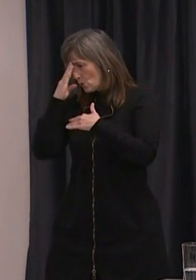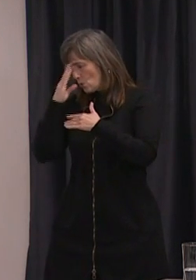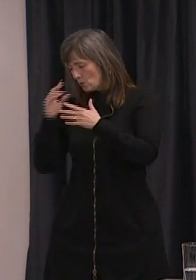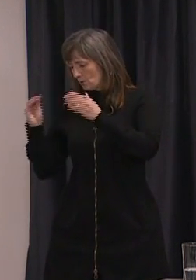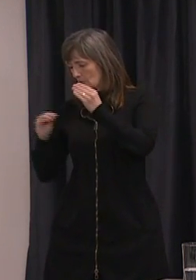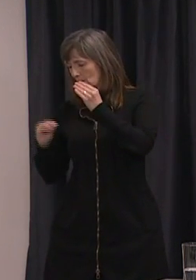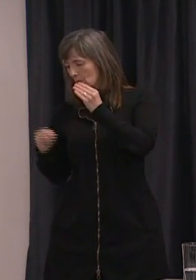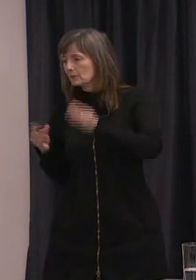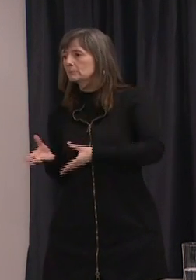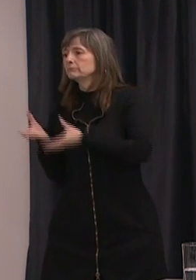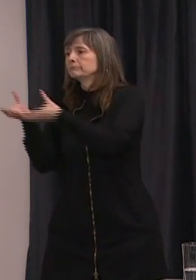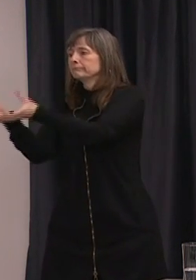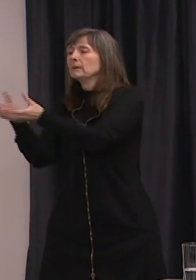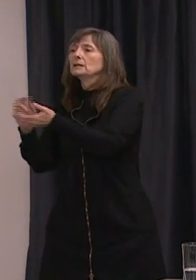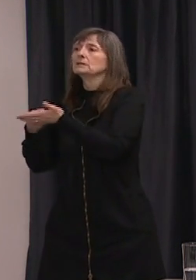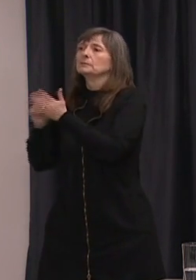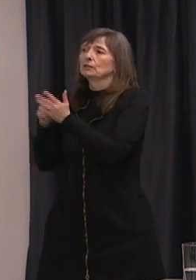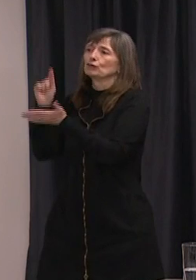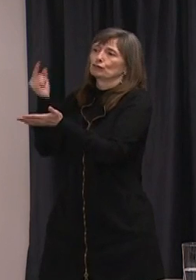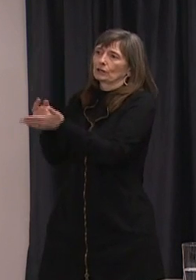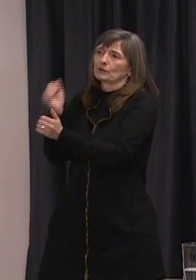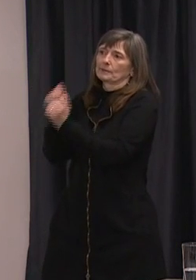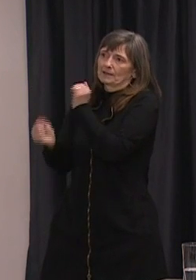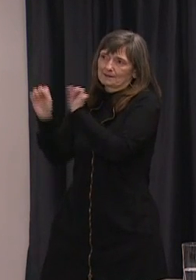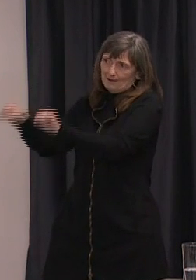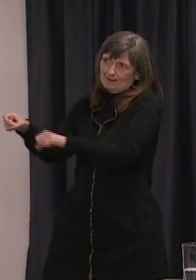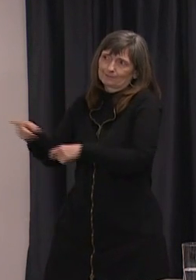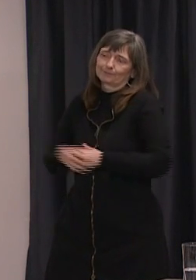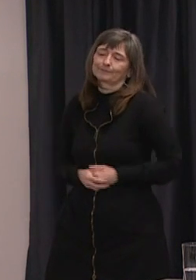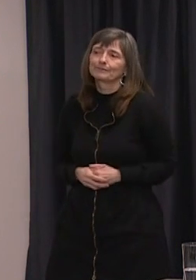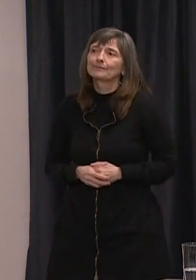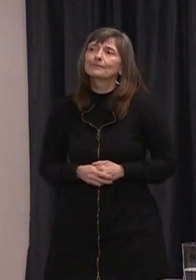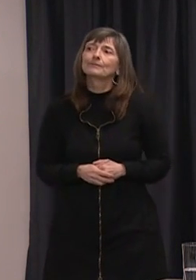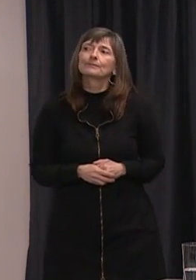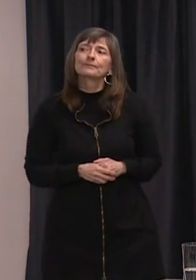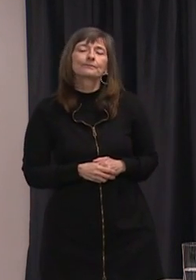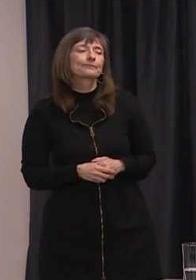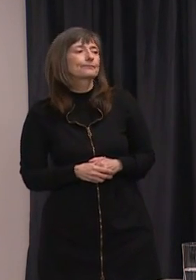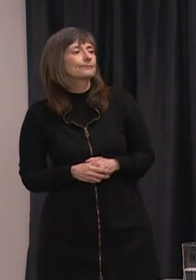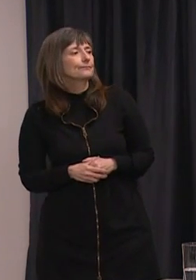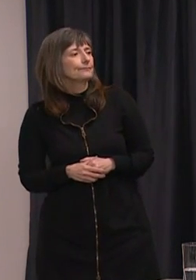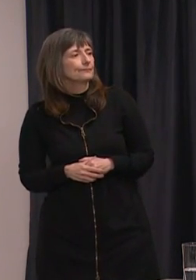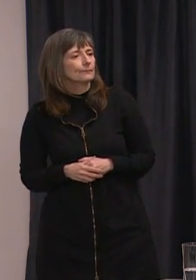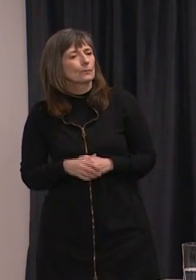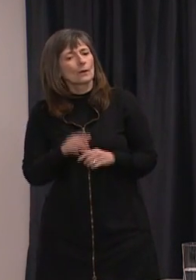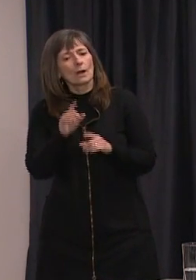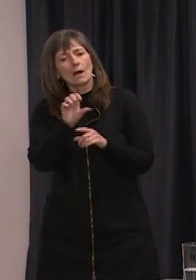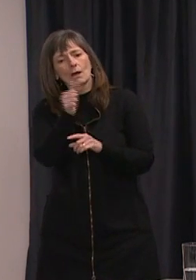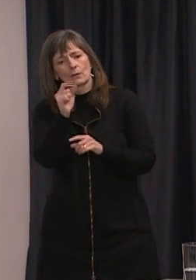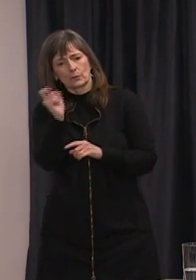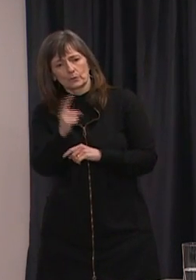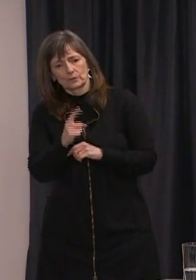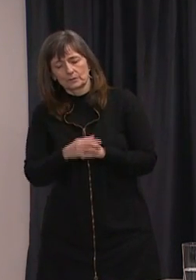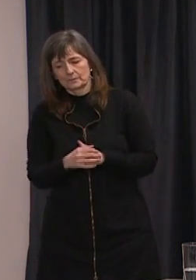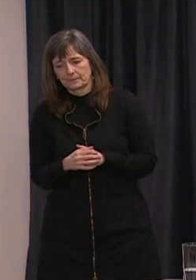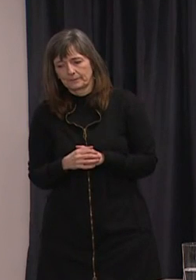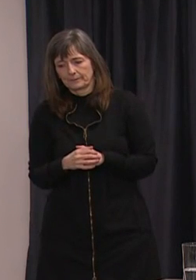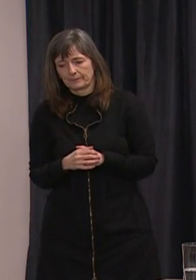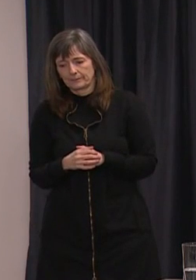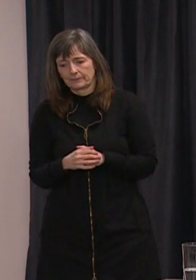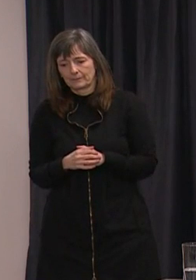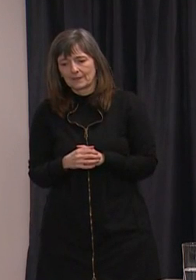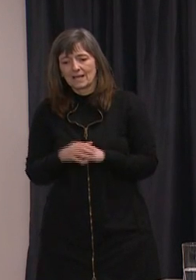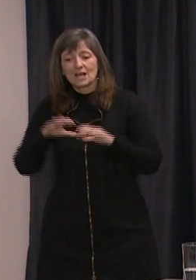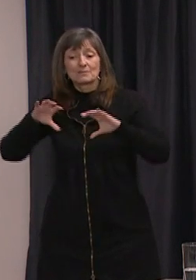enable them to help complete their year and satisfy their graduation requirements. I've got a question about things like registered